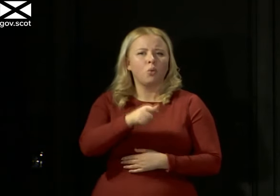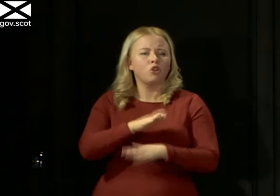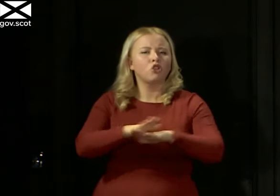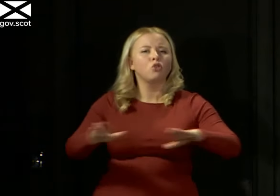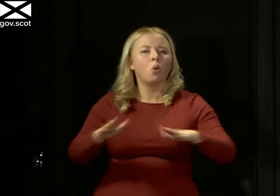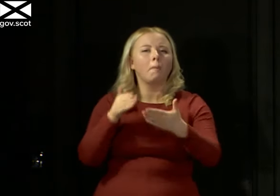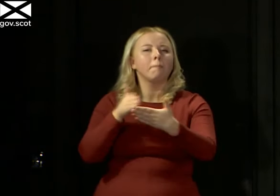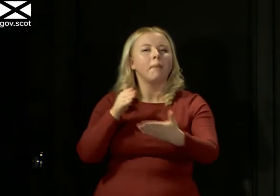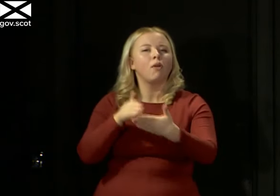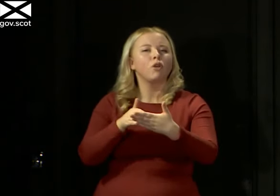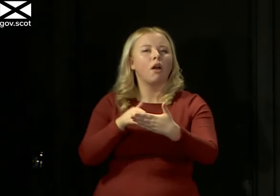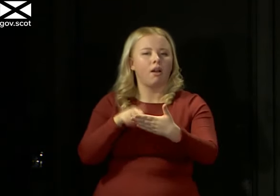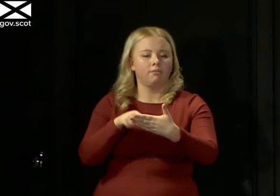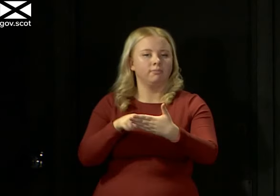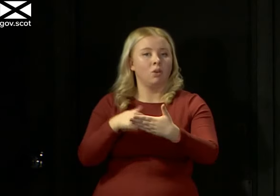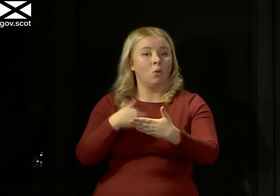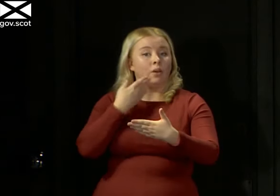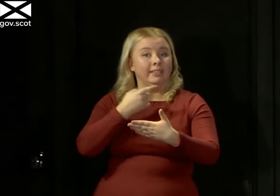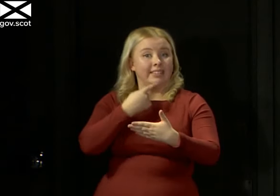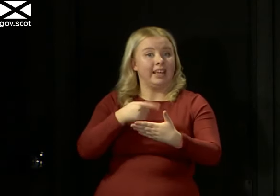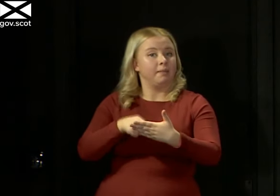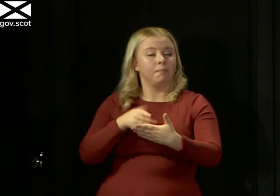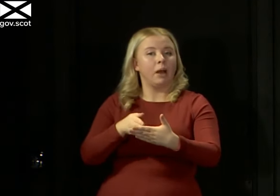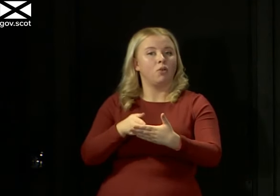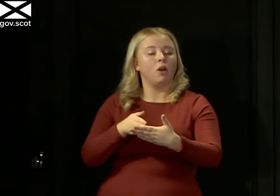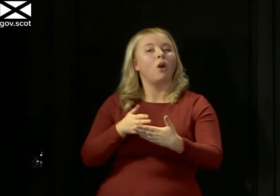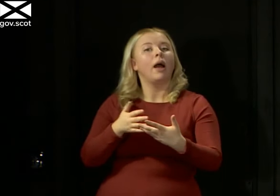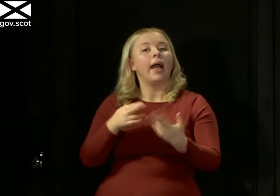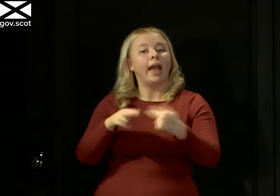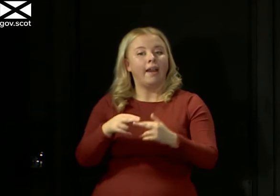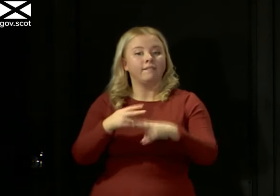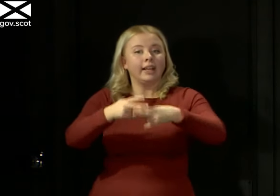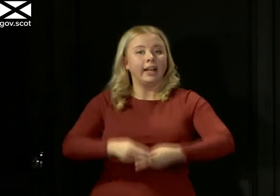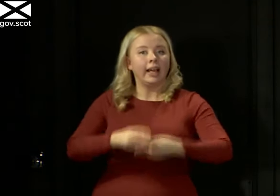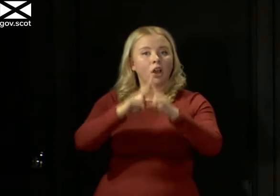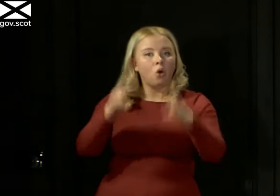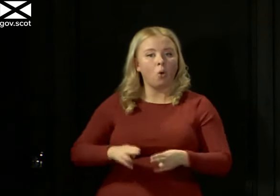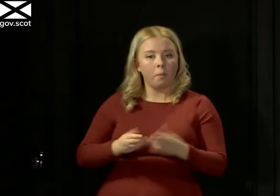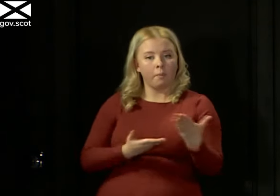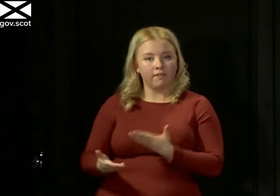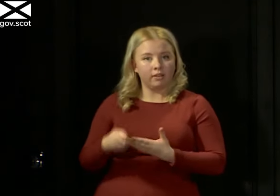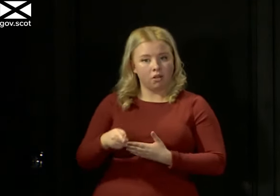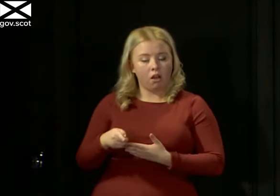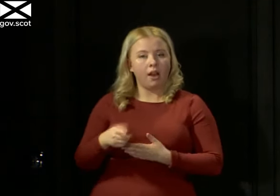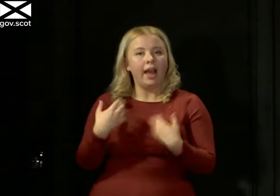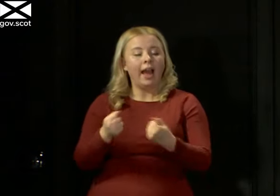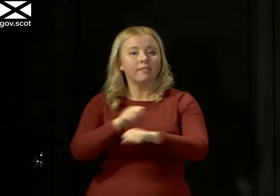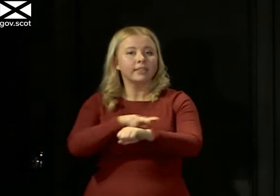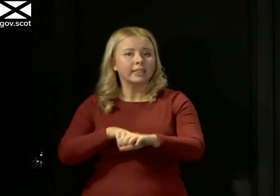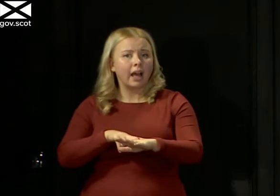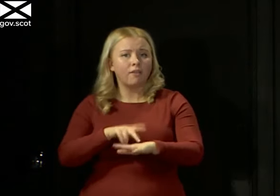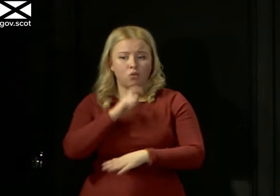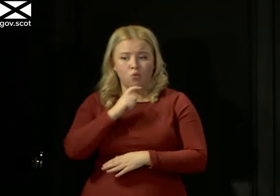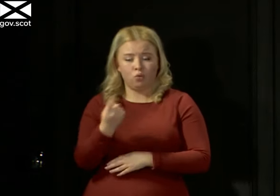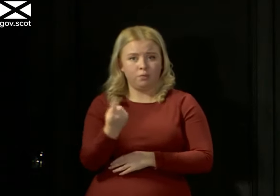barriers to this when I made my opening remarks, that where a care home provider has staff who are symptomatic, they should be